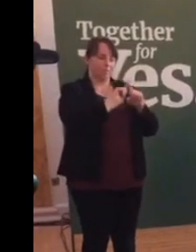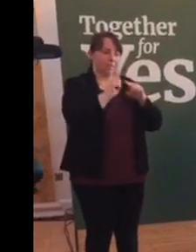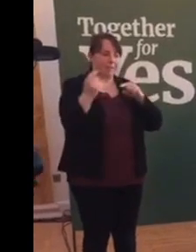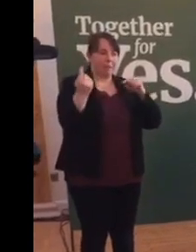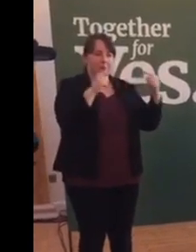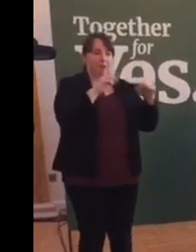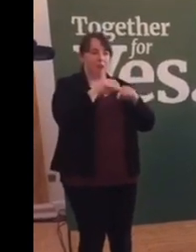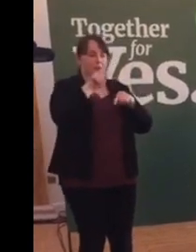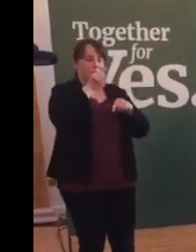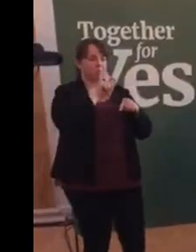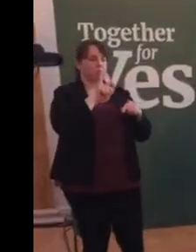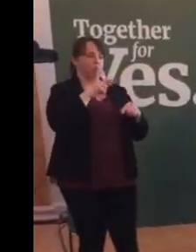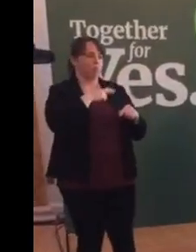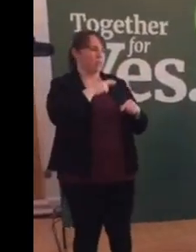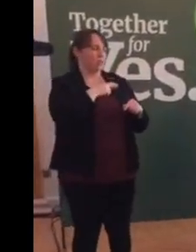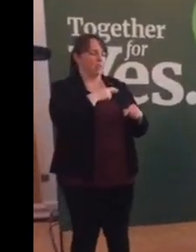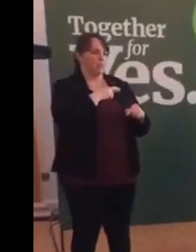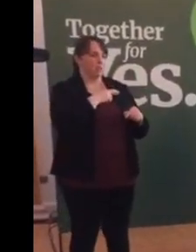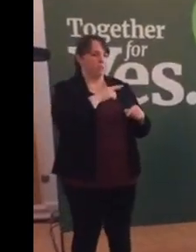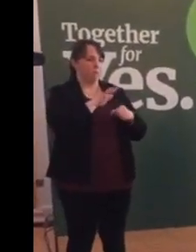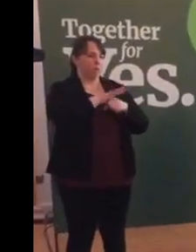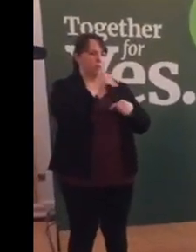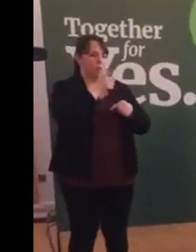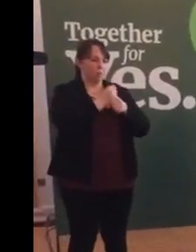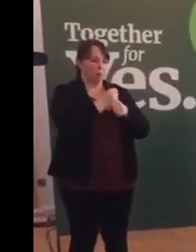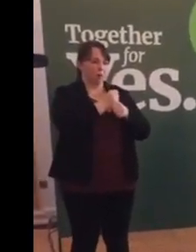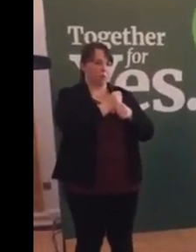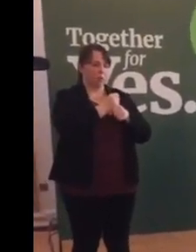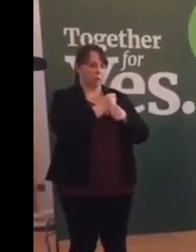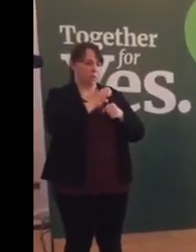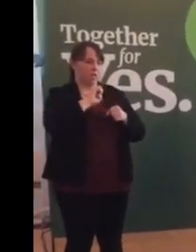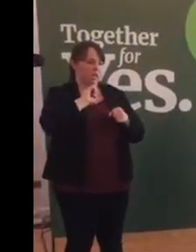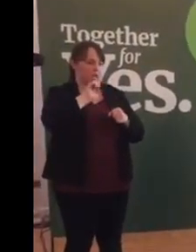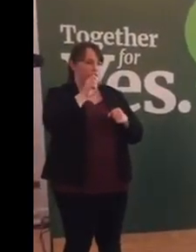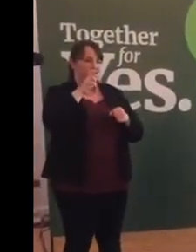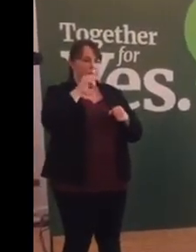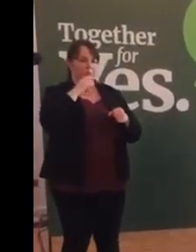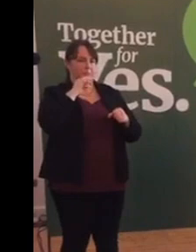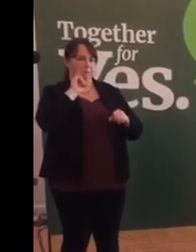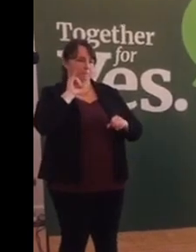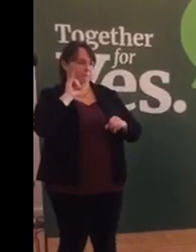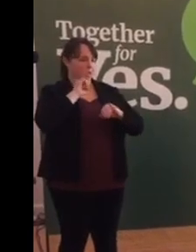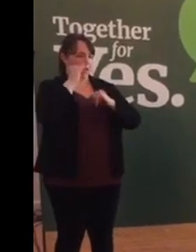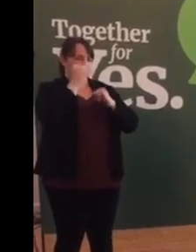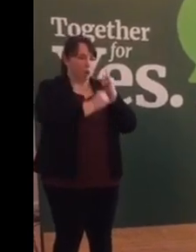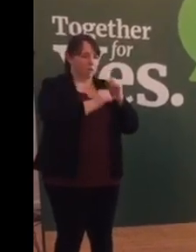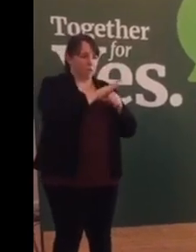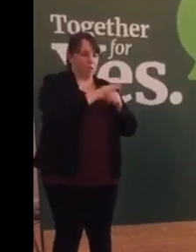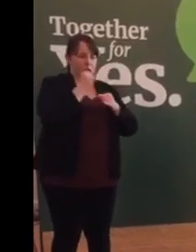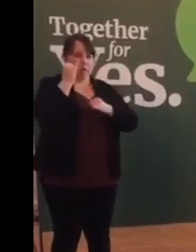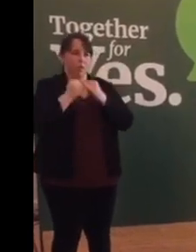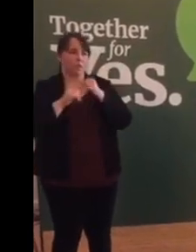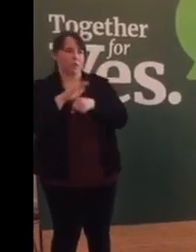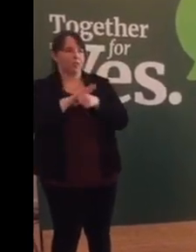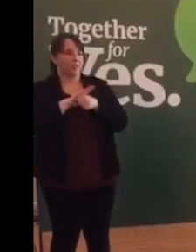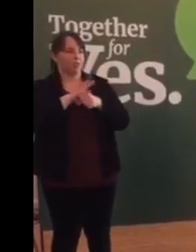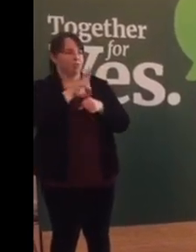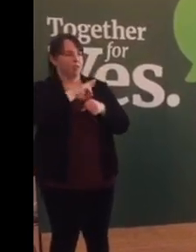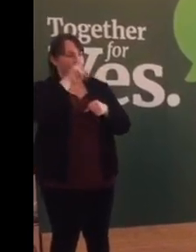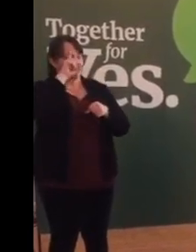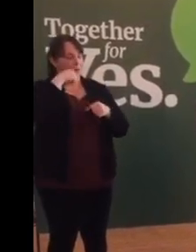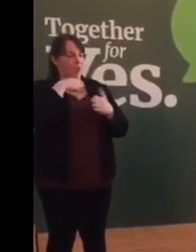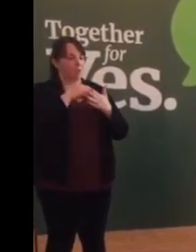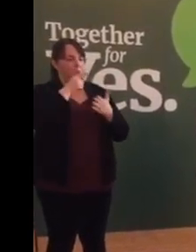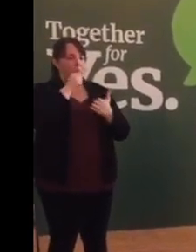dominated by extremes, and this time I think we also need to have space for middle ground, for the moderate